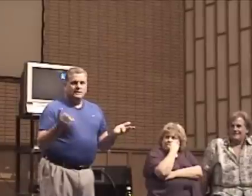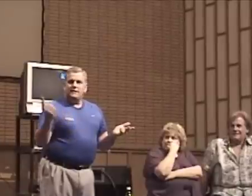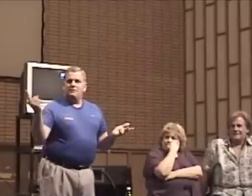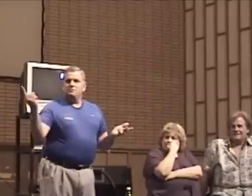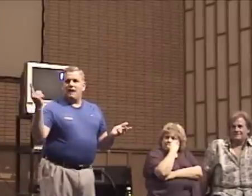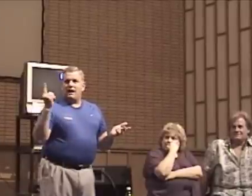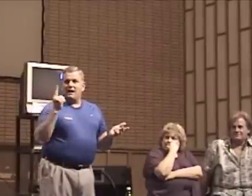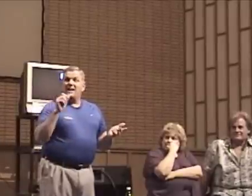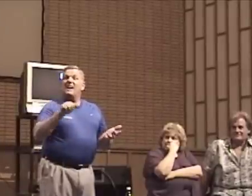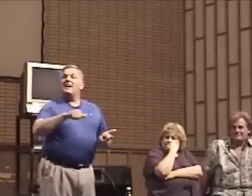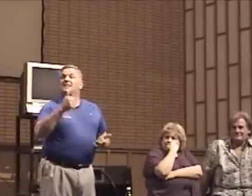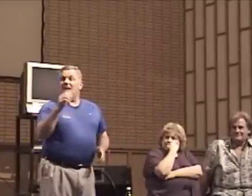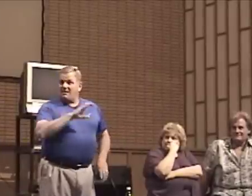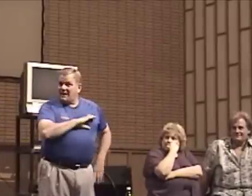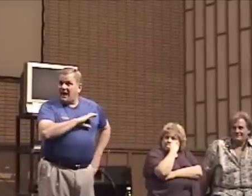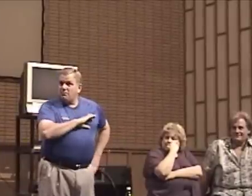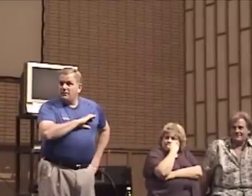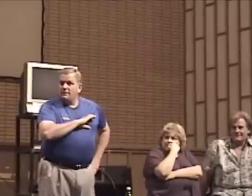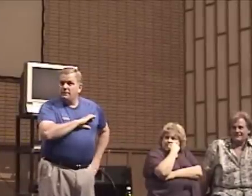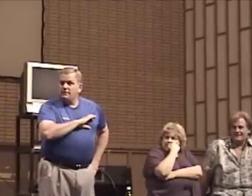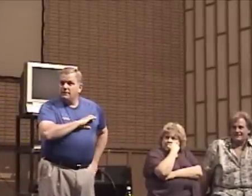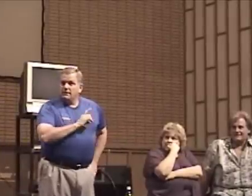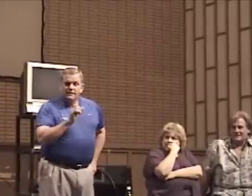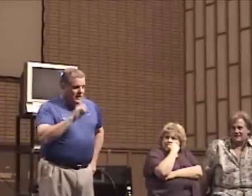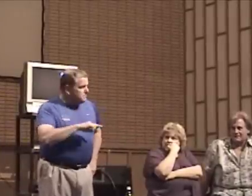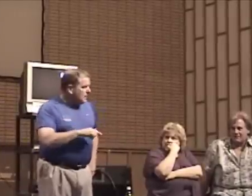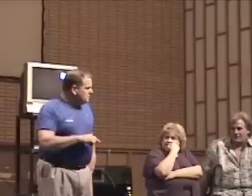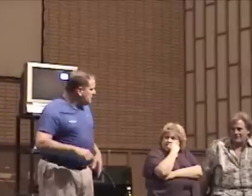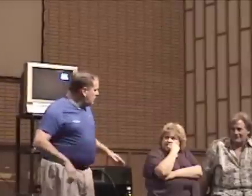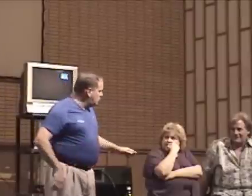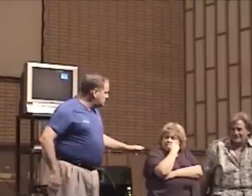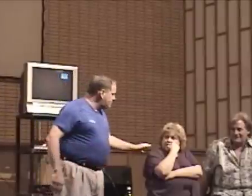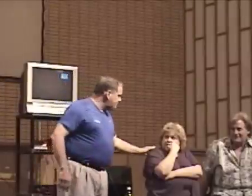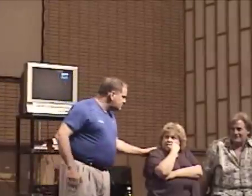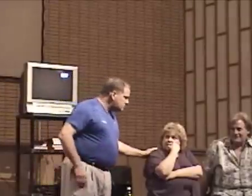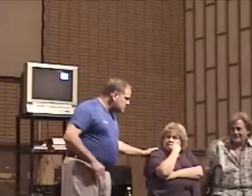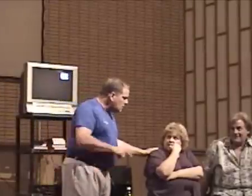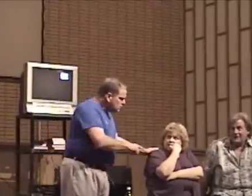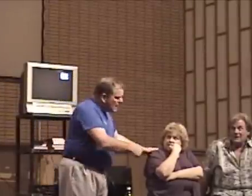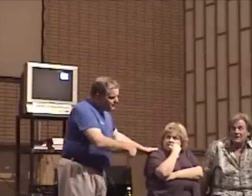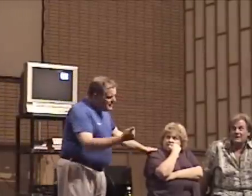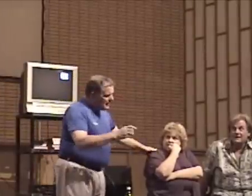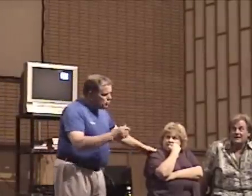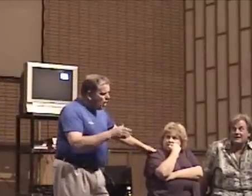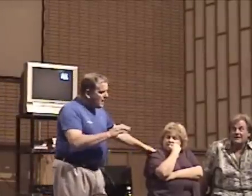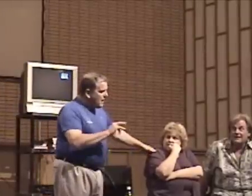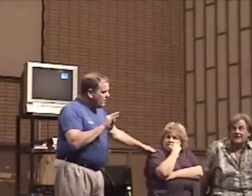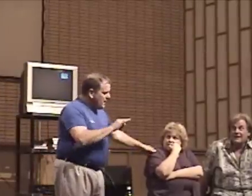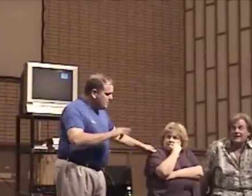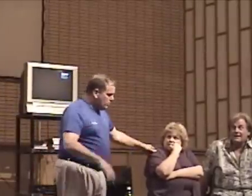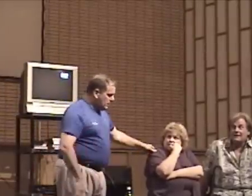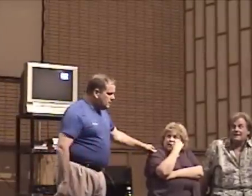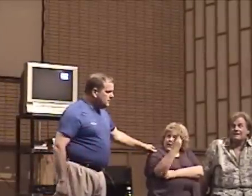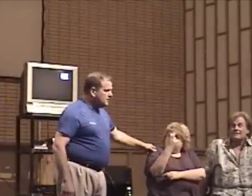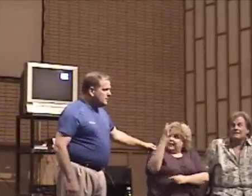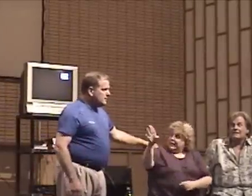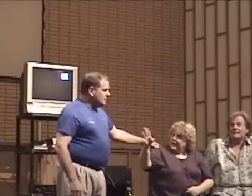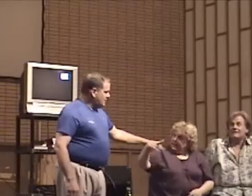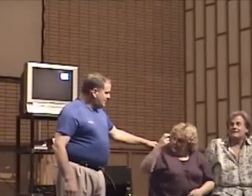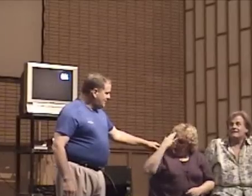Comes by. And another cat. Comes up and goes. He had to get that dog out of the airport. At least he